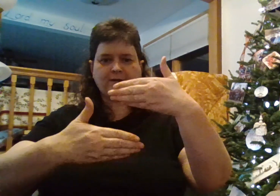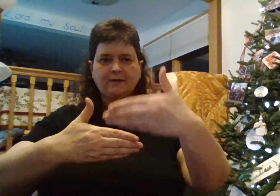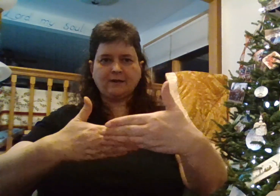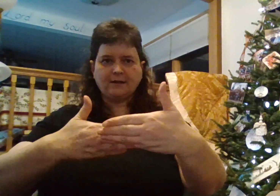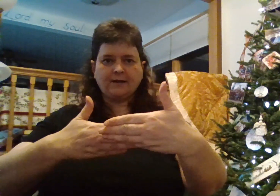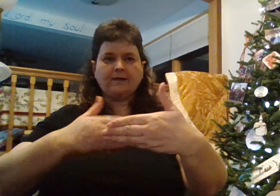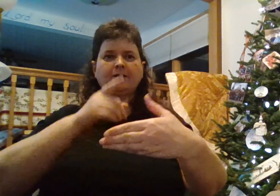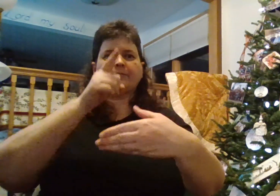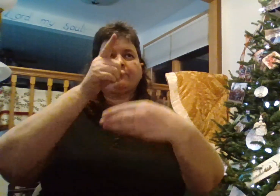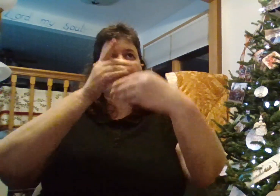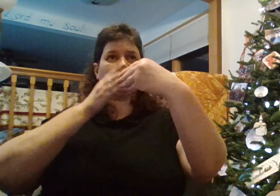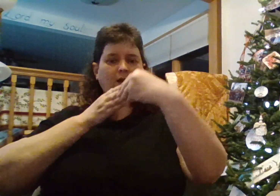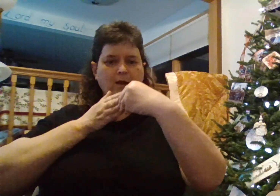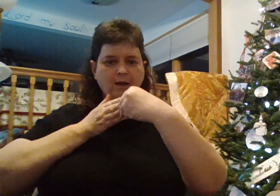Still proceeding,